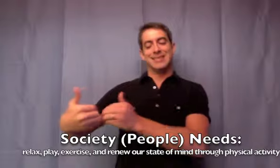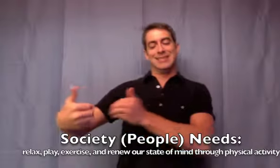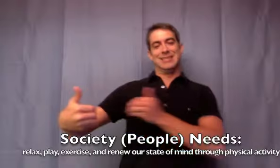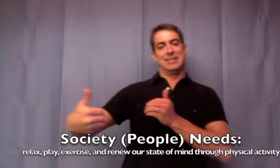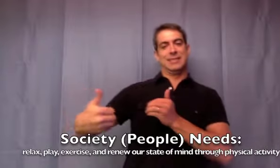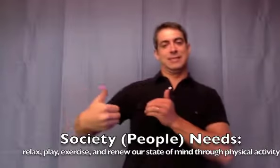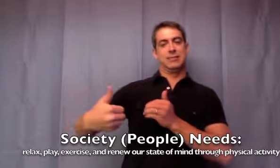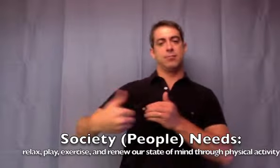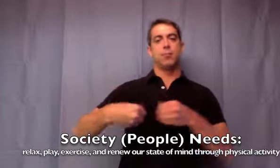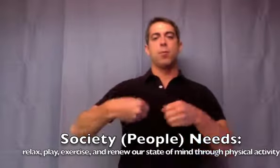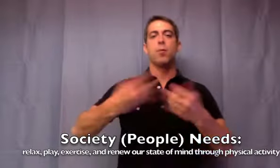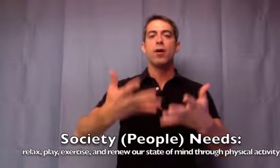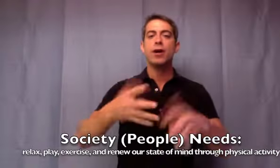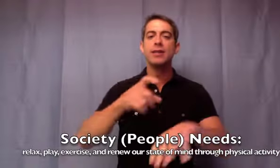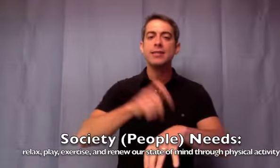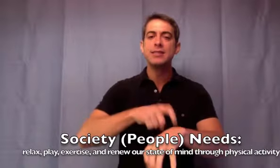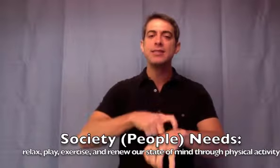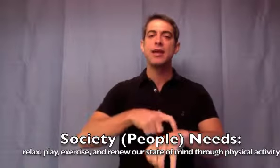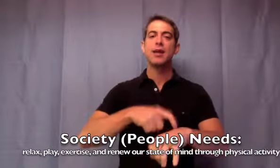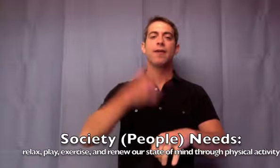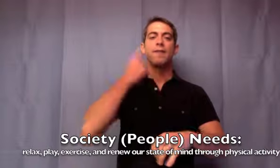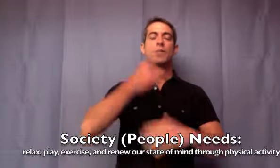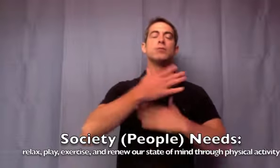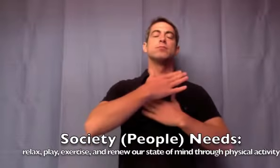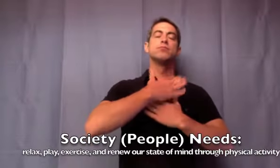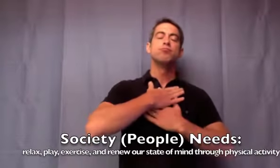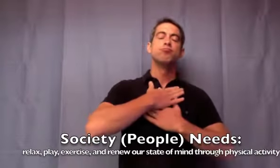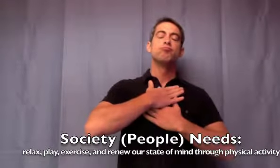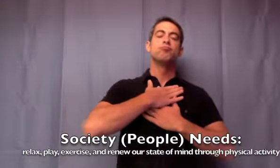Essentially, renew our state of mind through physical activity.